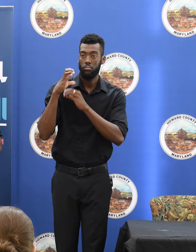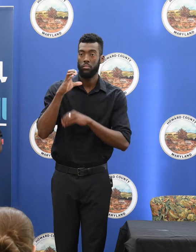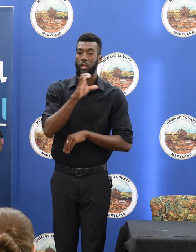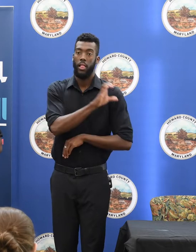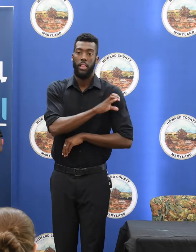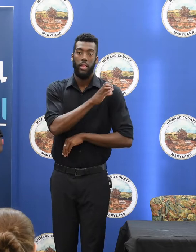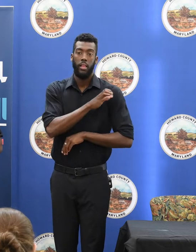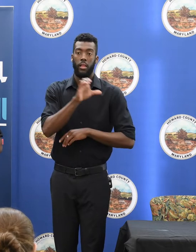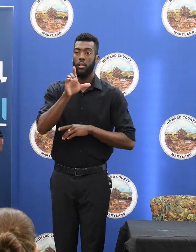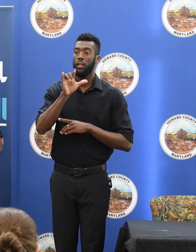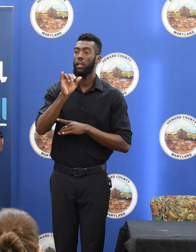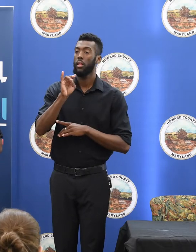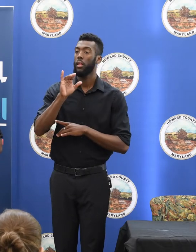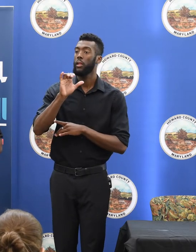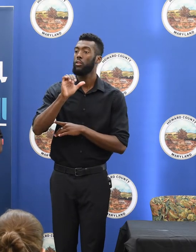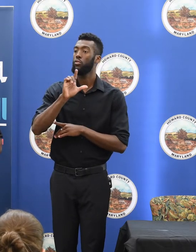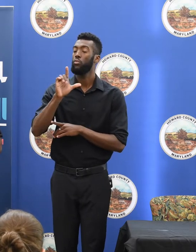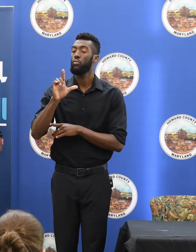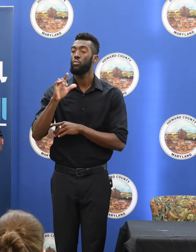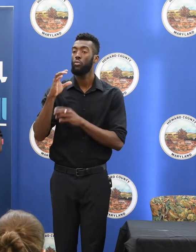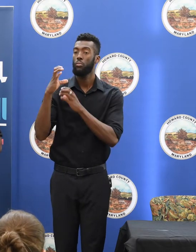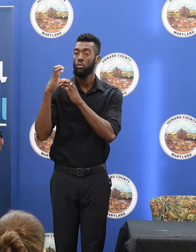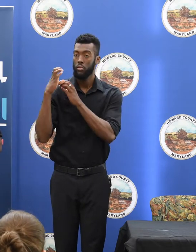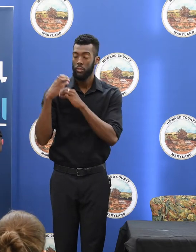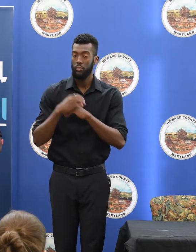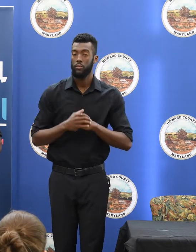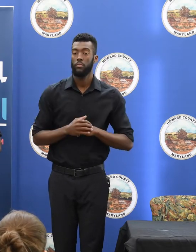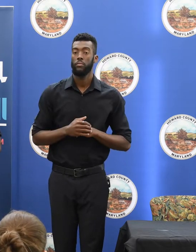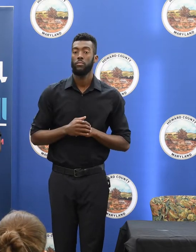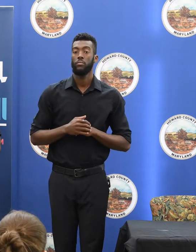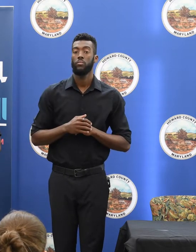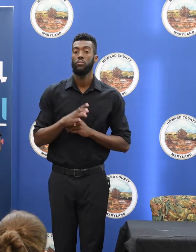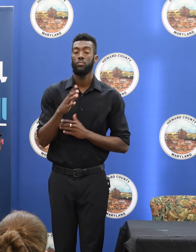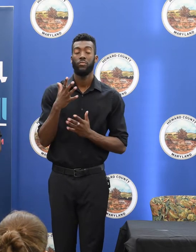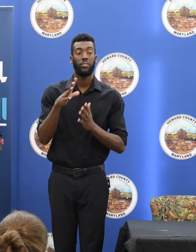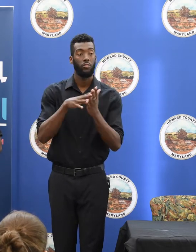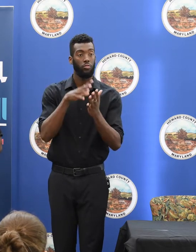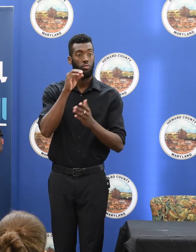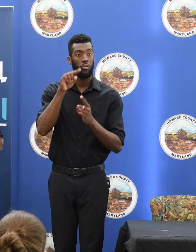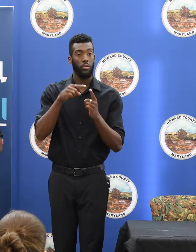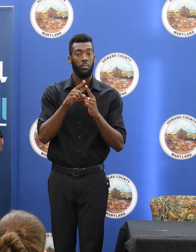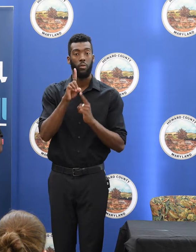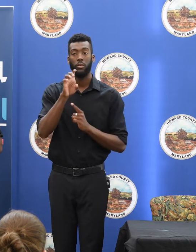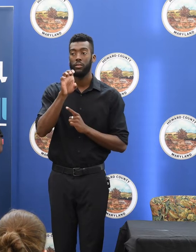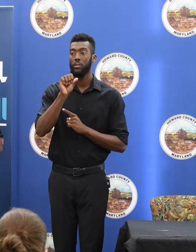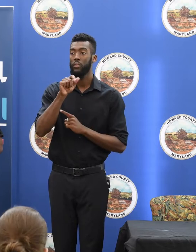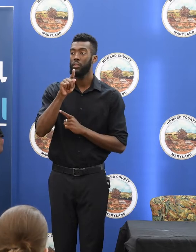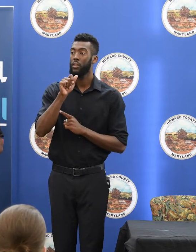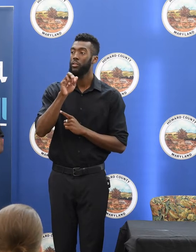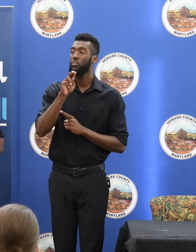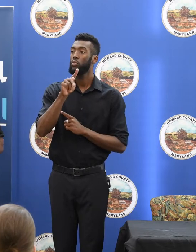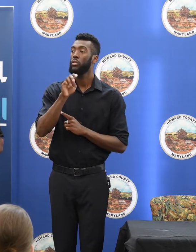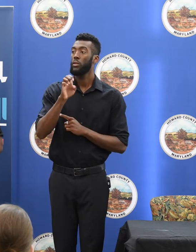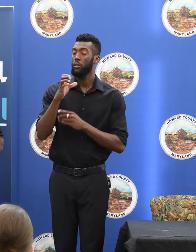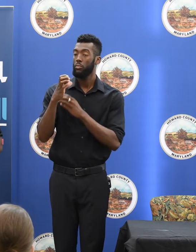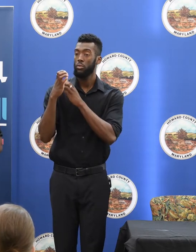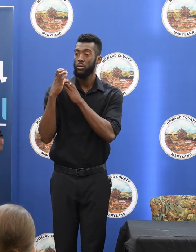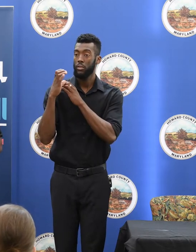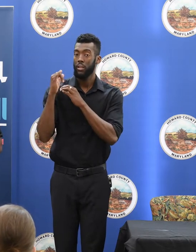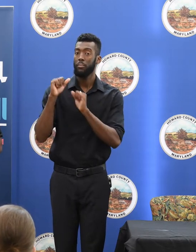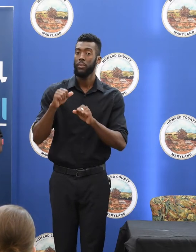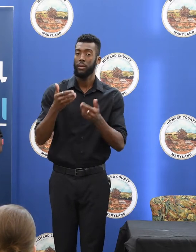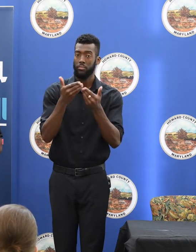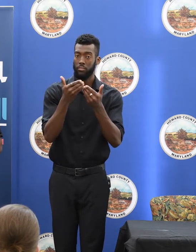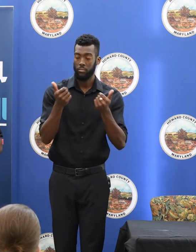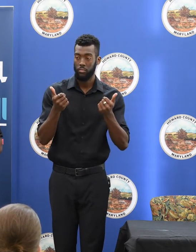families and the resulting financial burden. We've also learned about disparate burden and how this burden can be differential